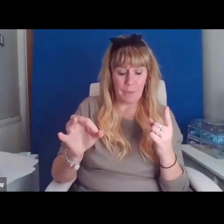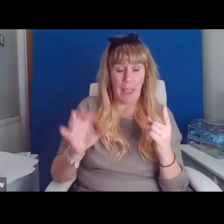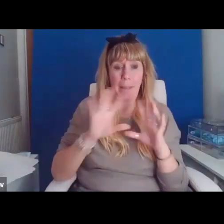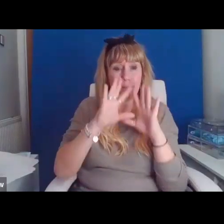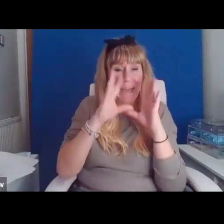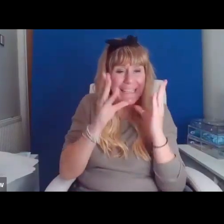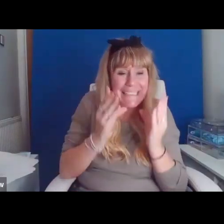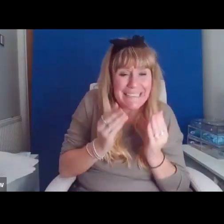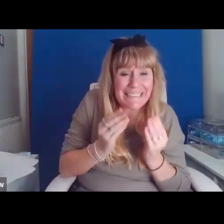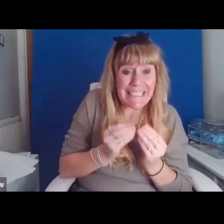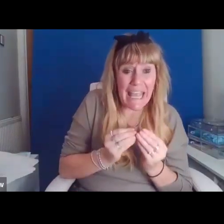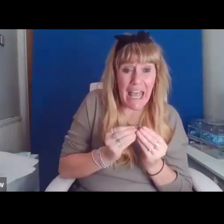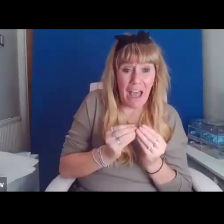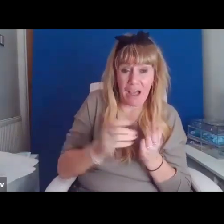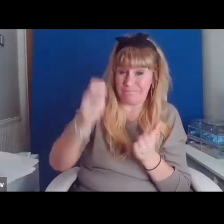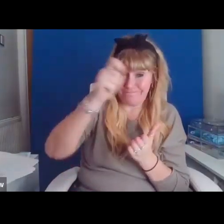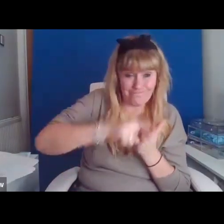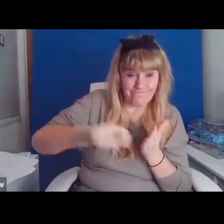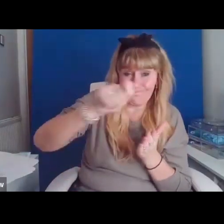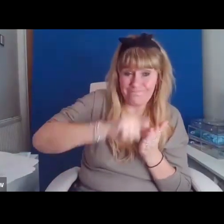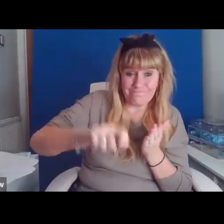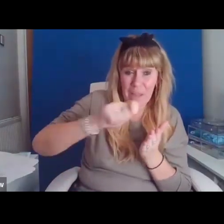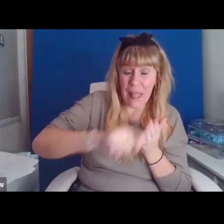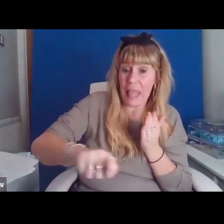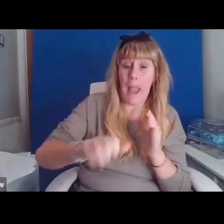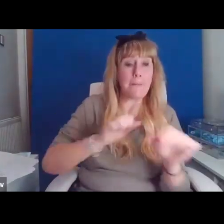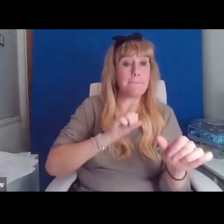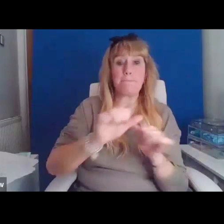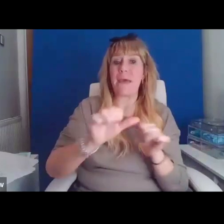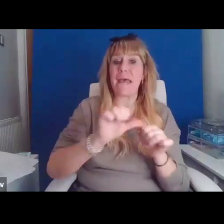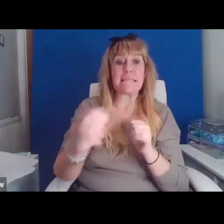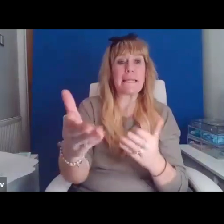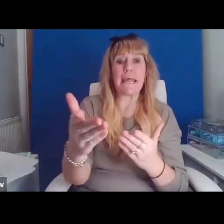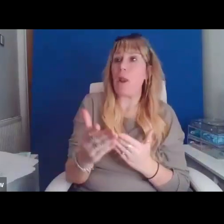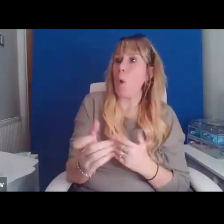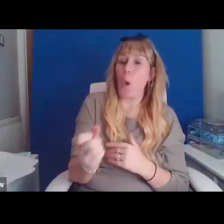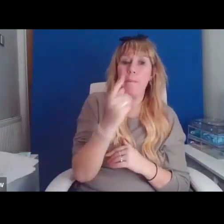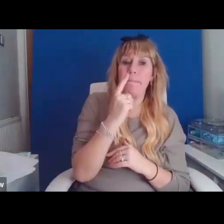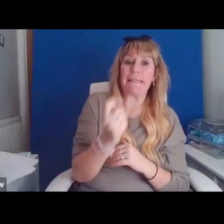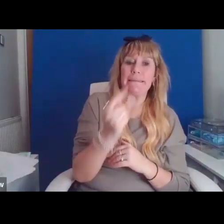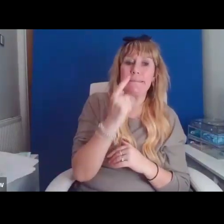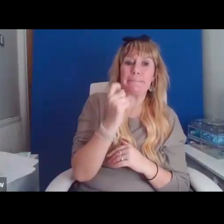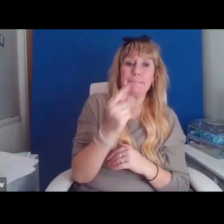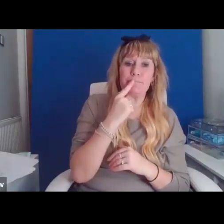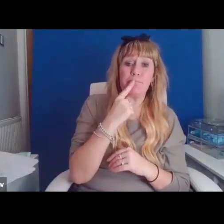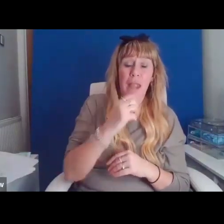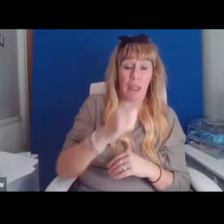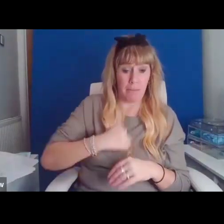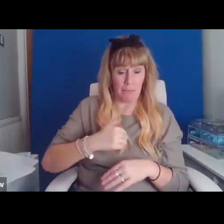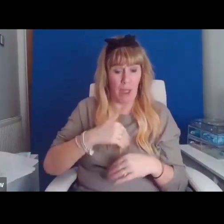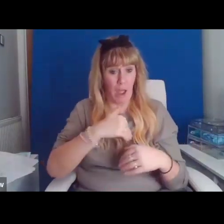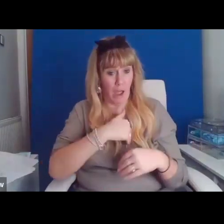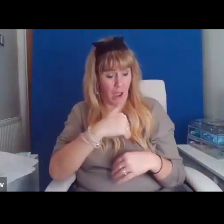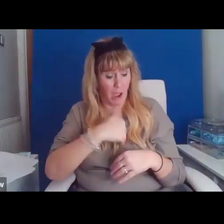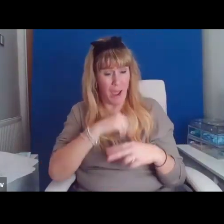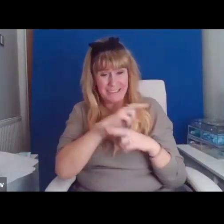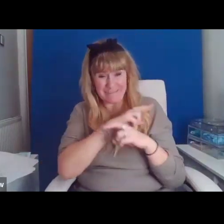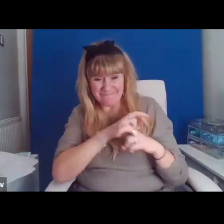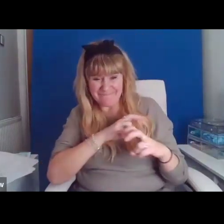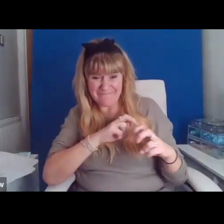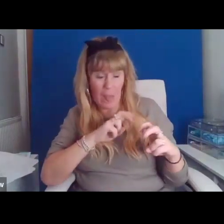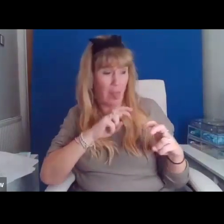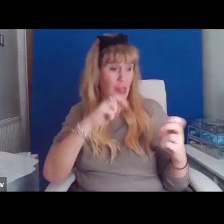me, better than all the meds ever. My heart seeks the truth that needs expression. The more I